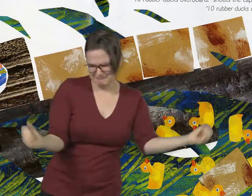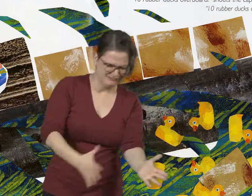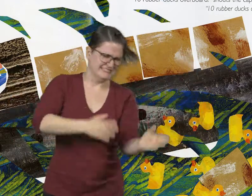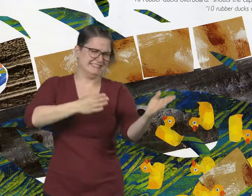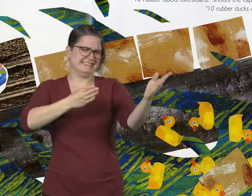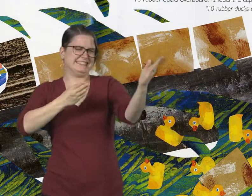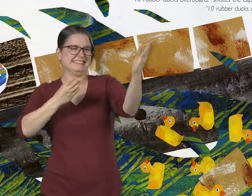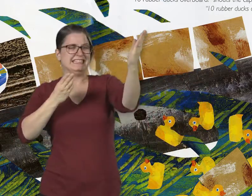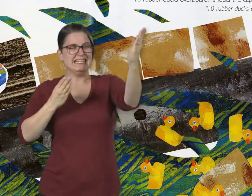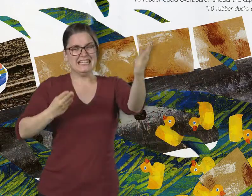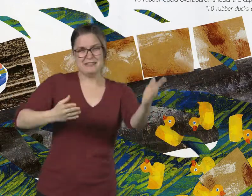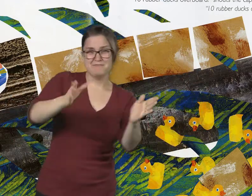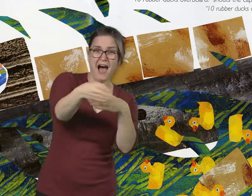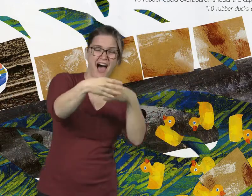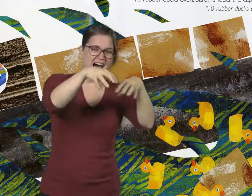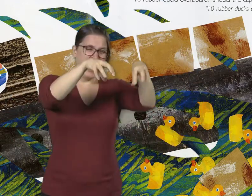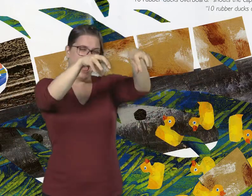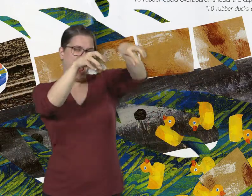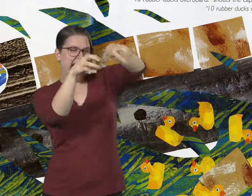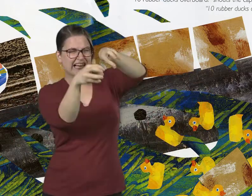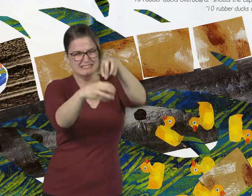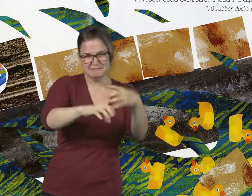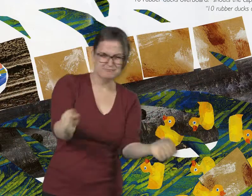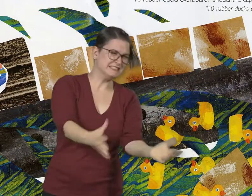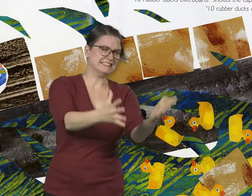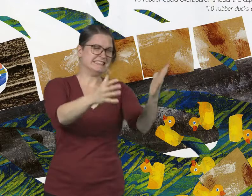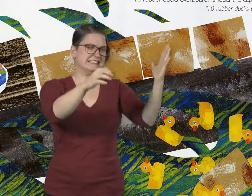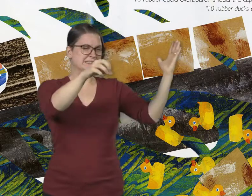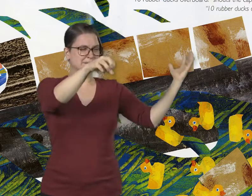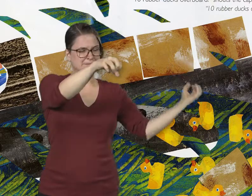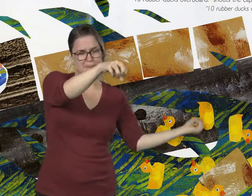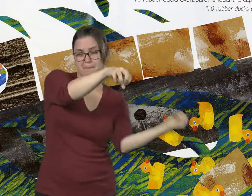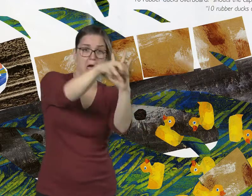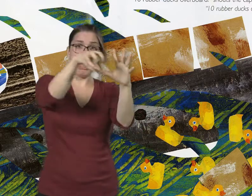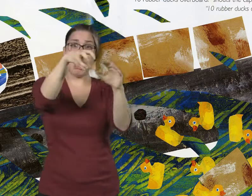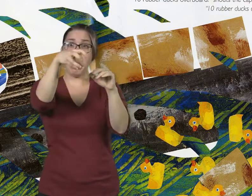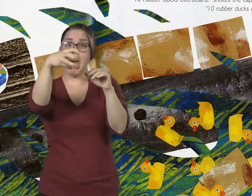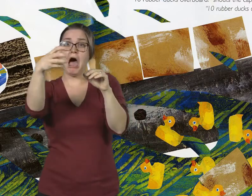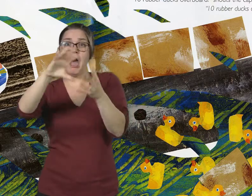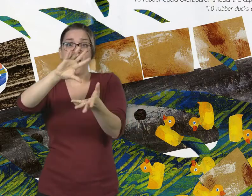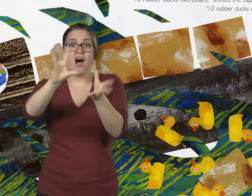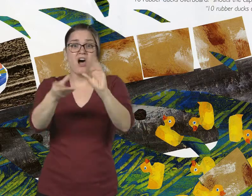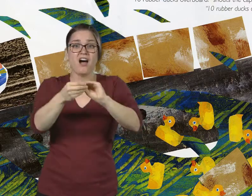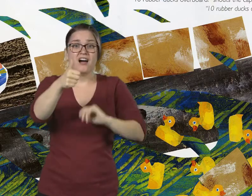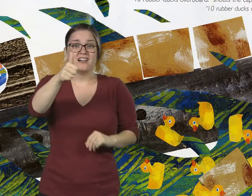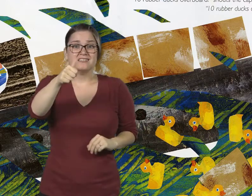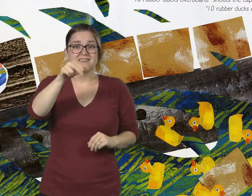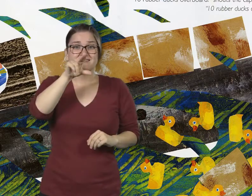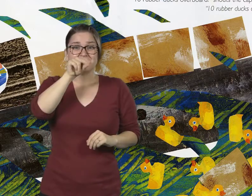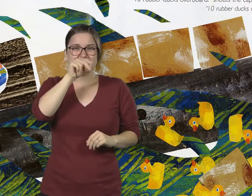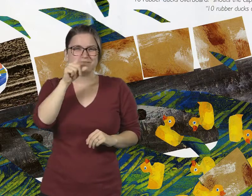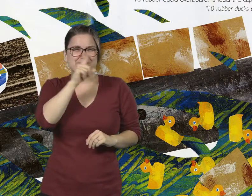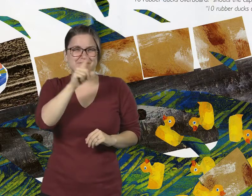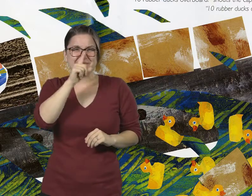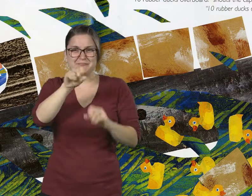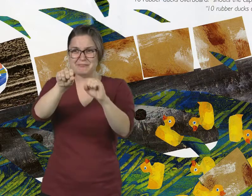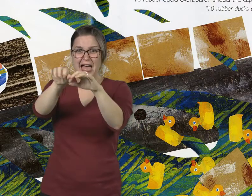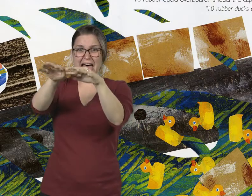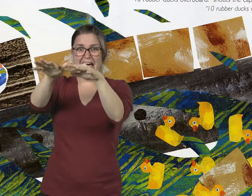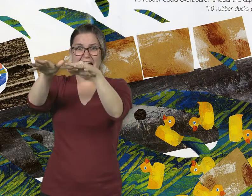sea, whistles across the sea. A big wave lifts up one of the boxes and throws it into the water. The